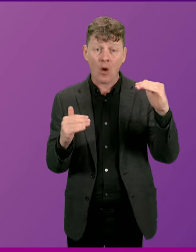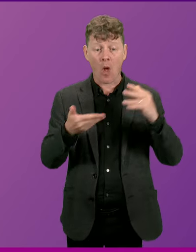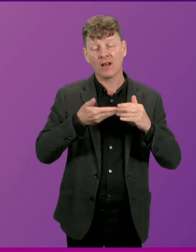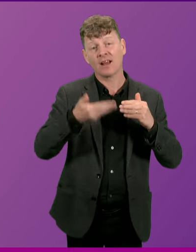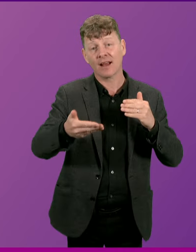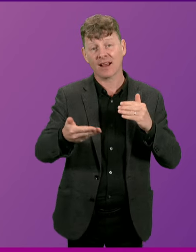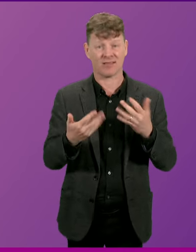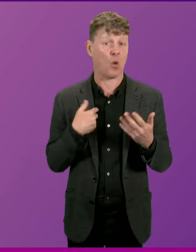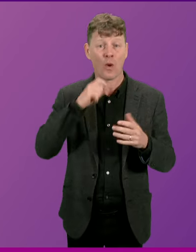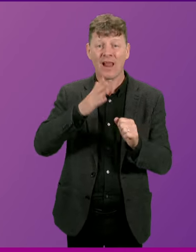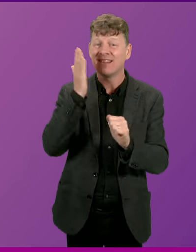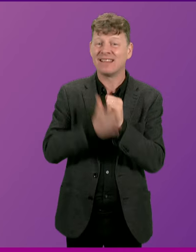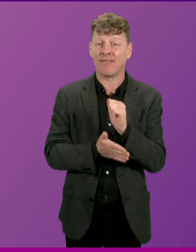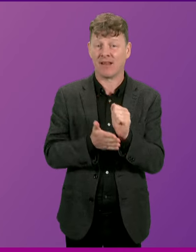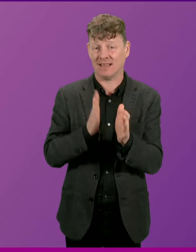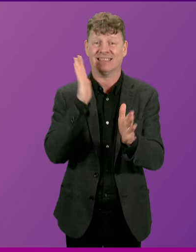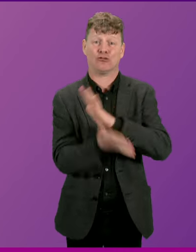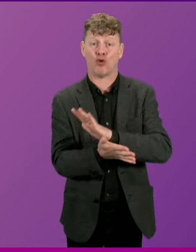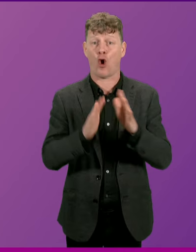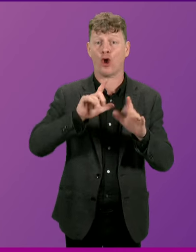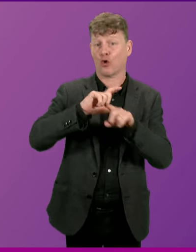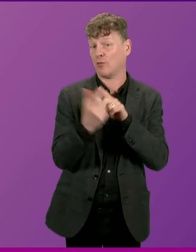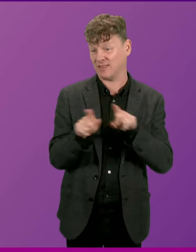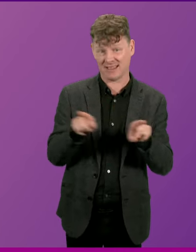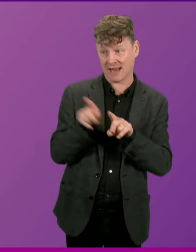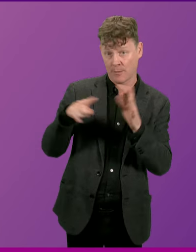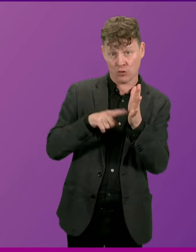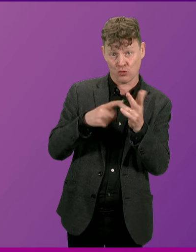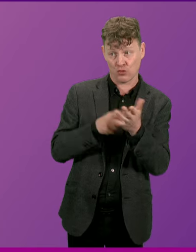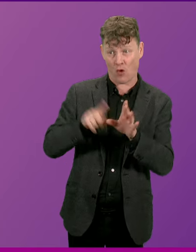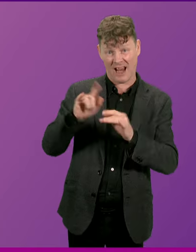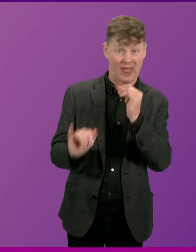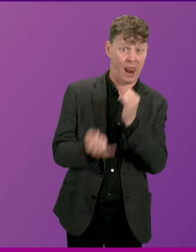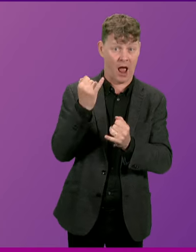never destroy communities like the Tories did in the last transition.